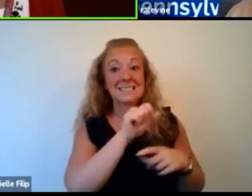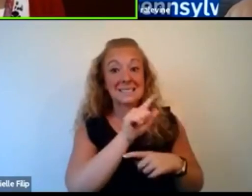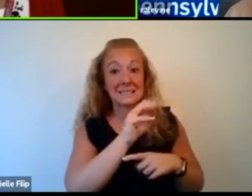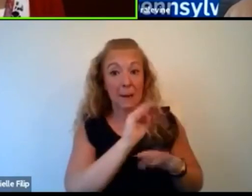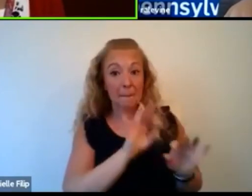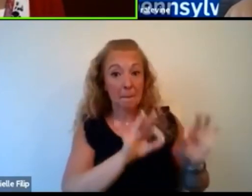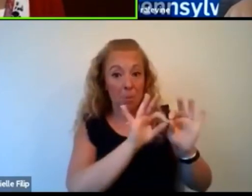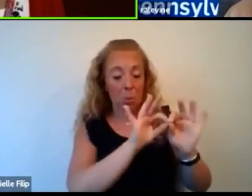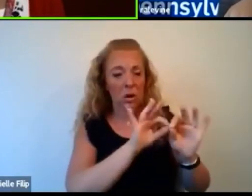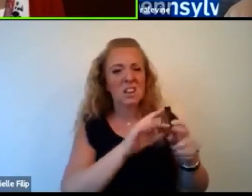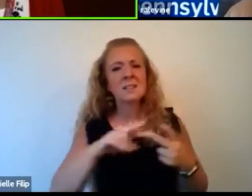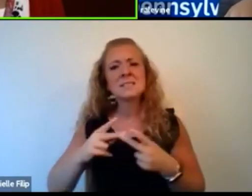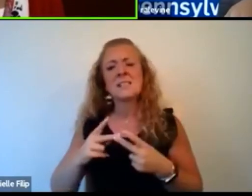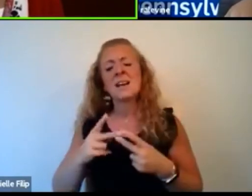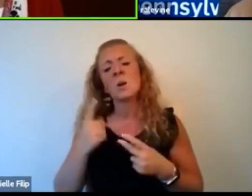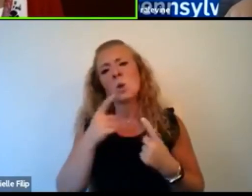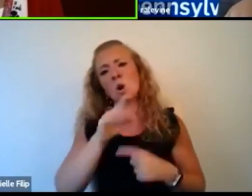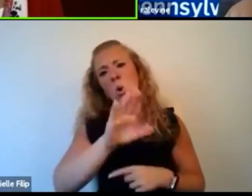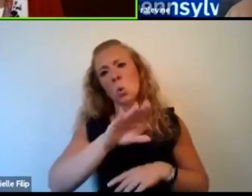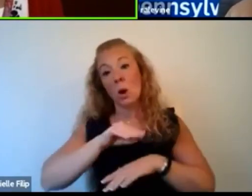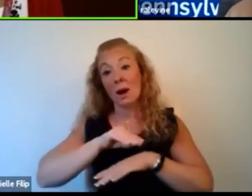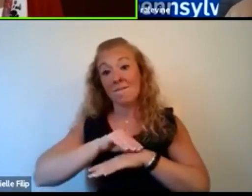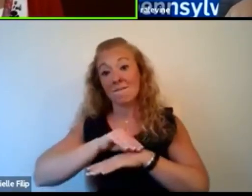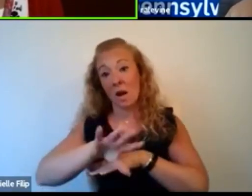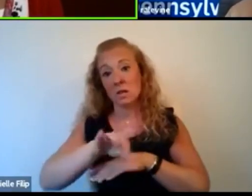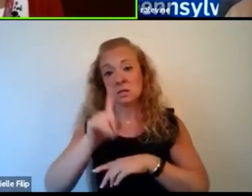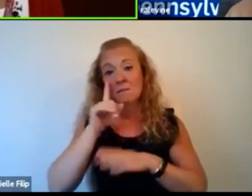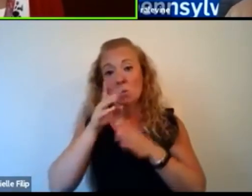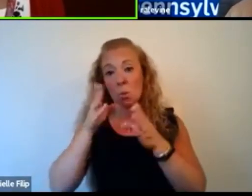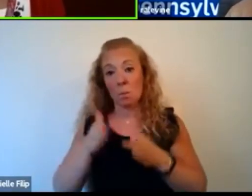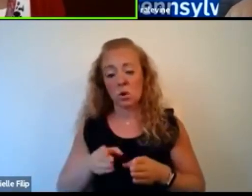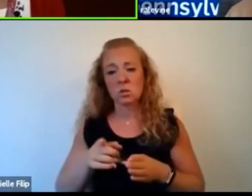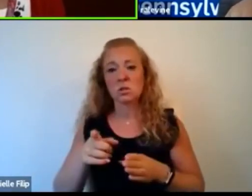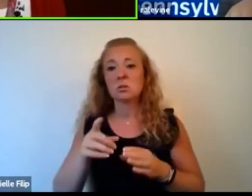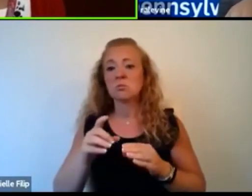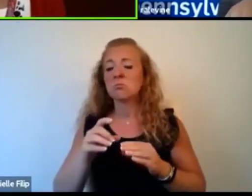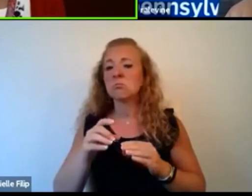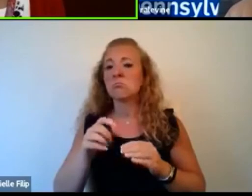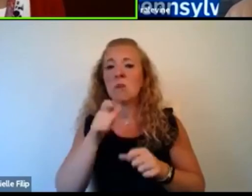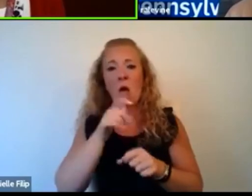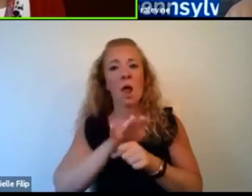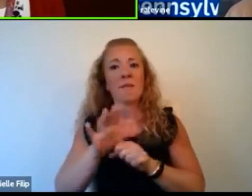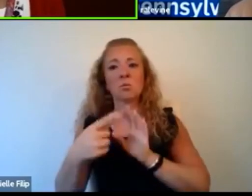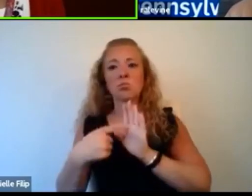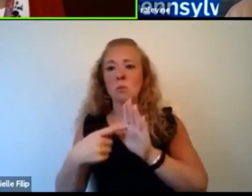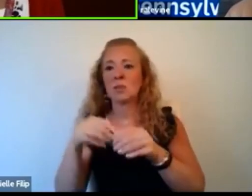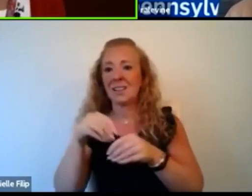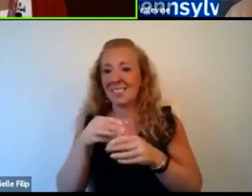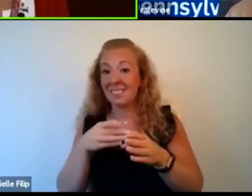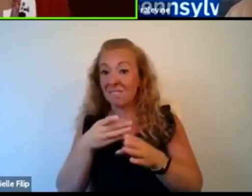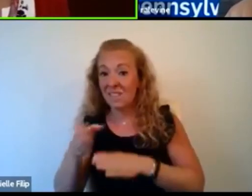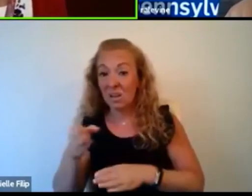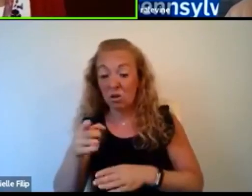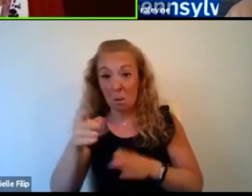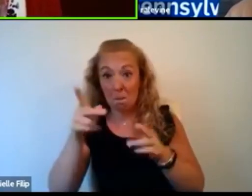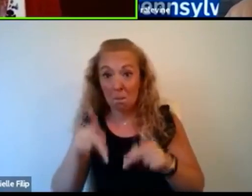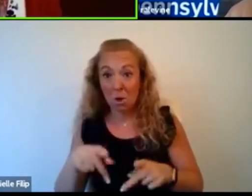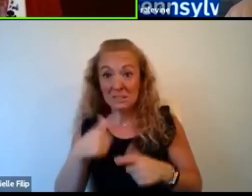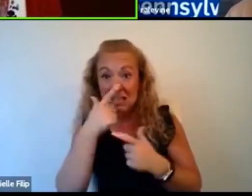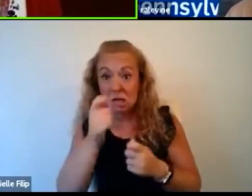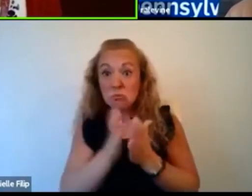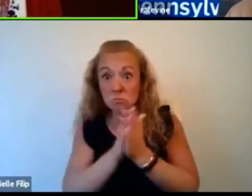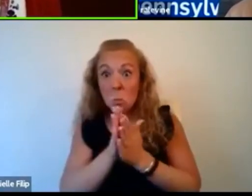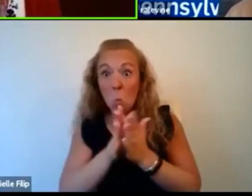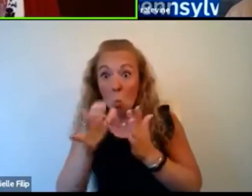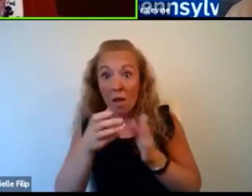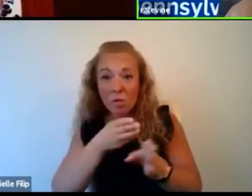part is, what advice would you give to someone who is underrepresented in a STEM field, if that person's interested in going into a